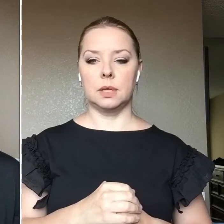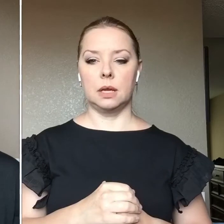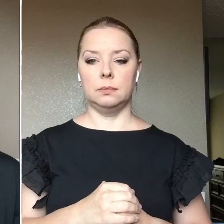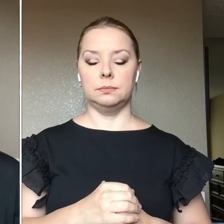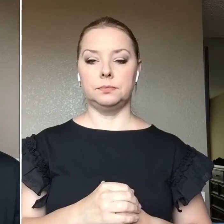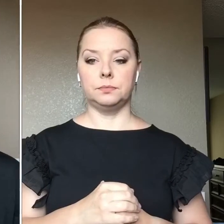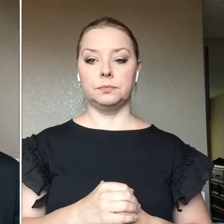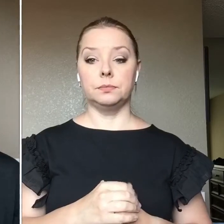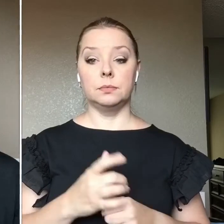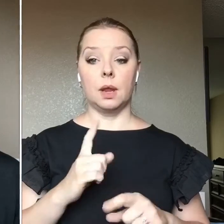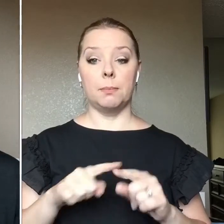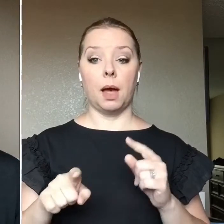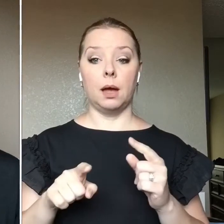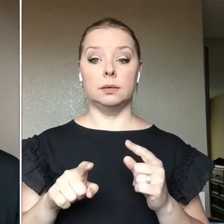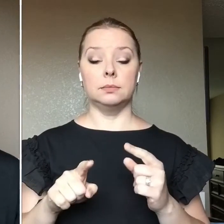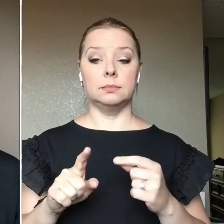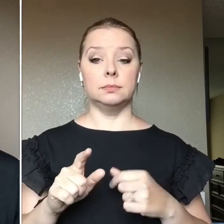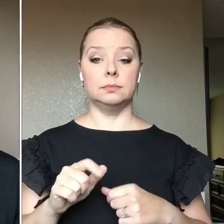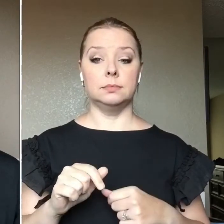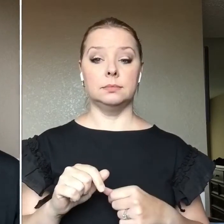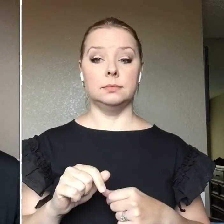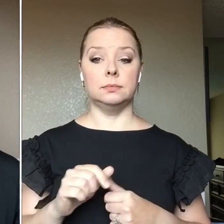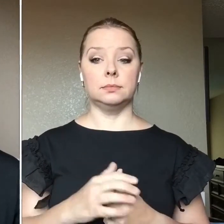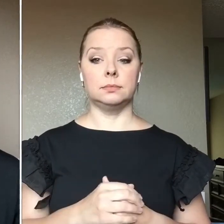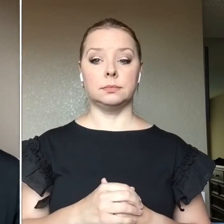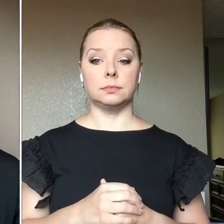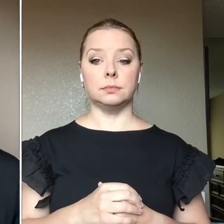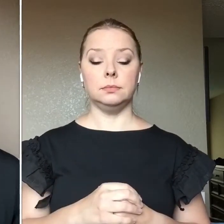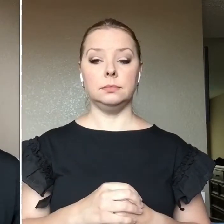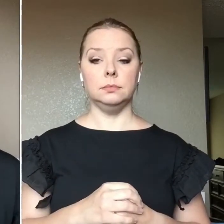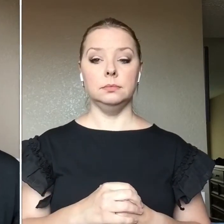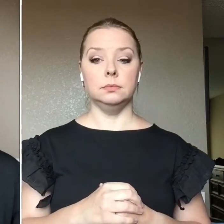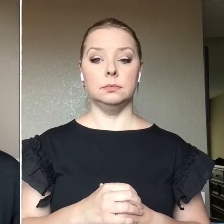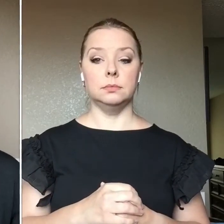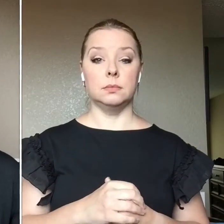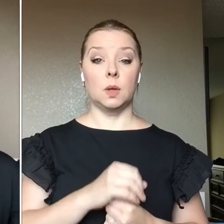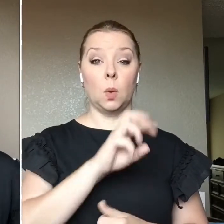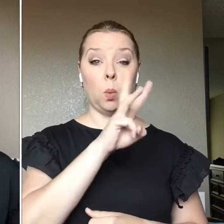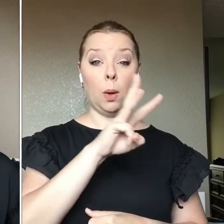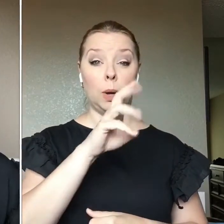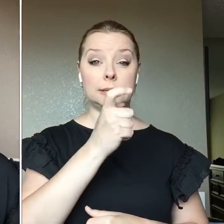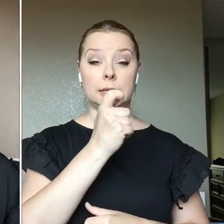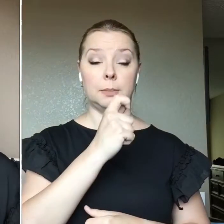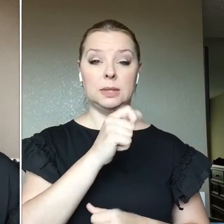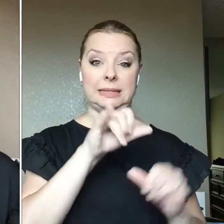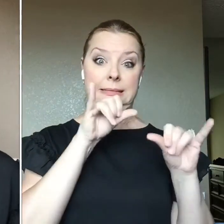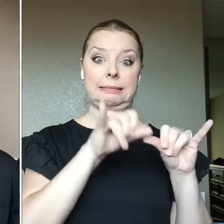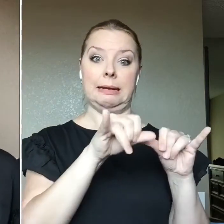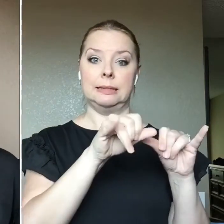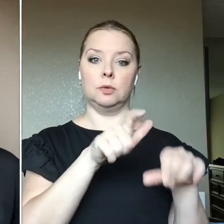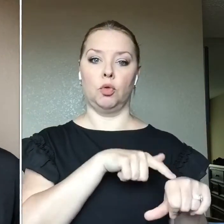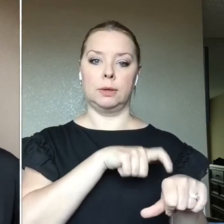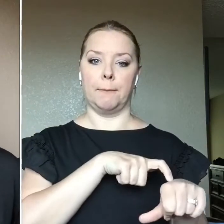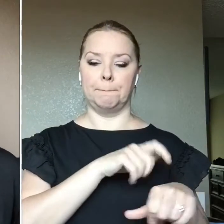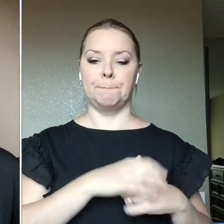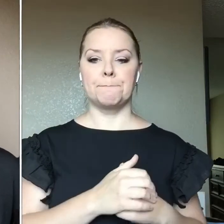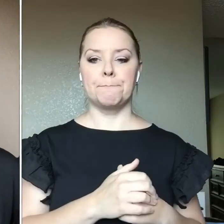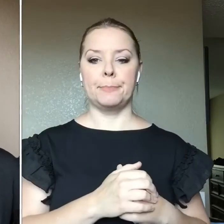But The Wet n' Wild Gives it a drop More staying power So Let's see What do I have here?